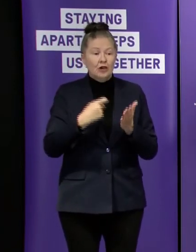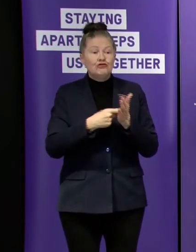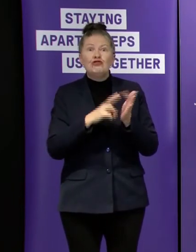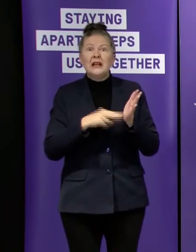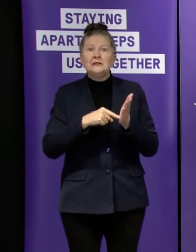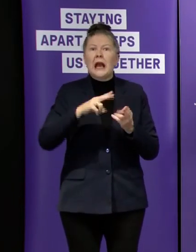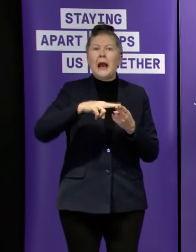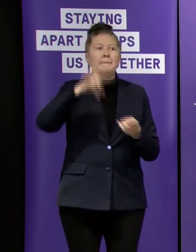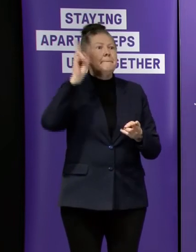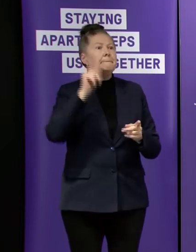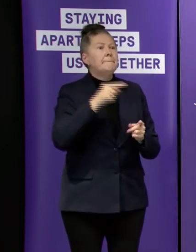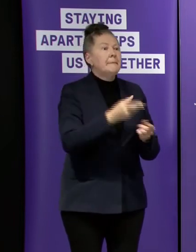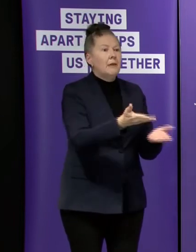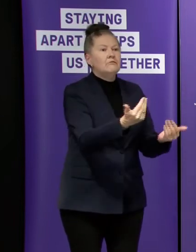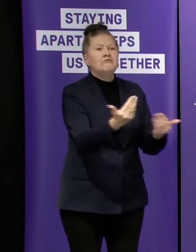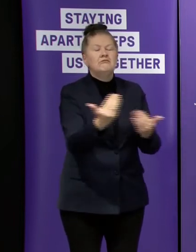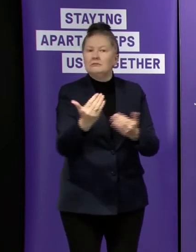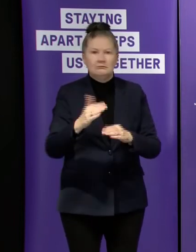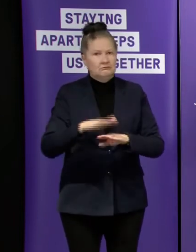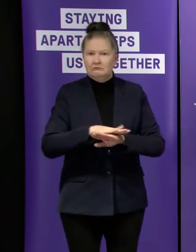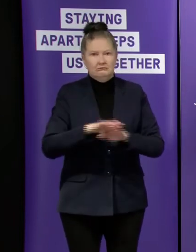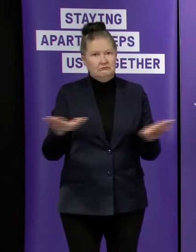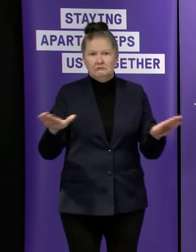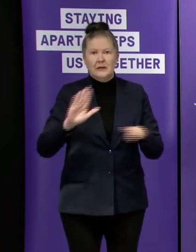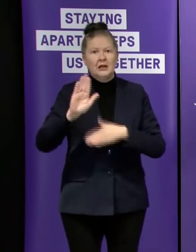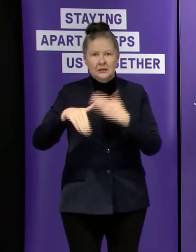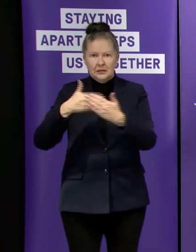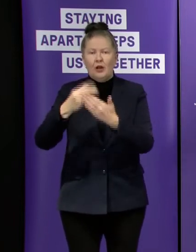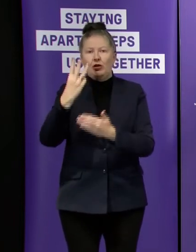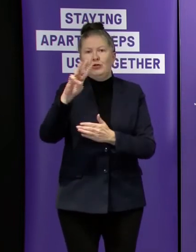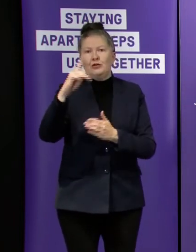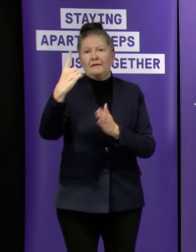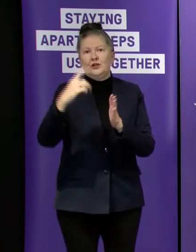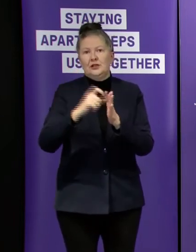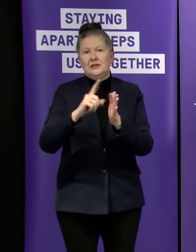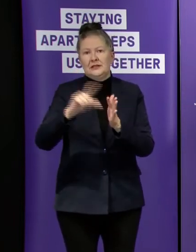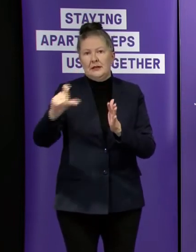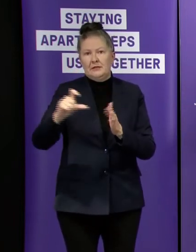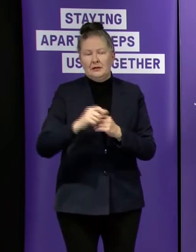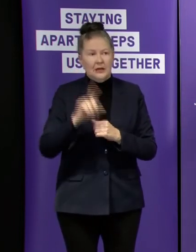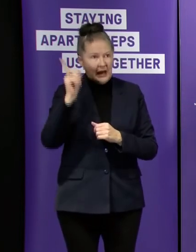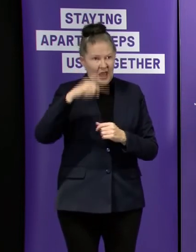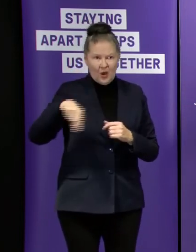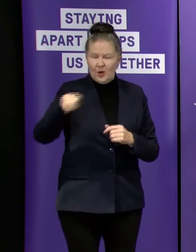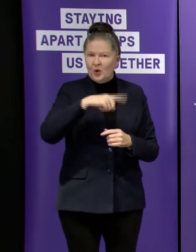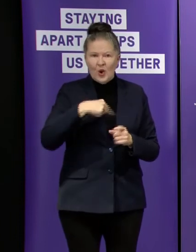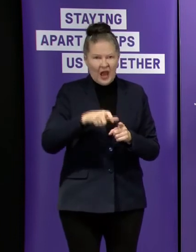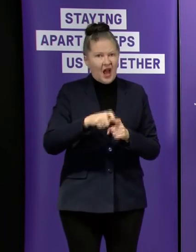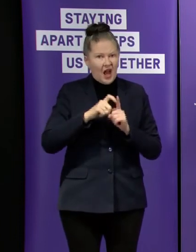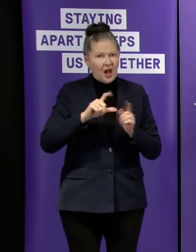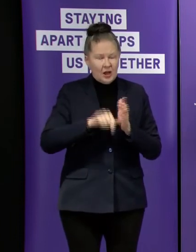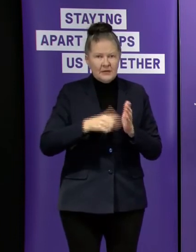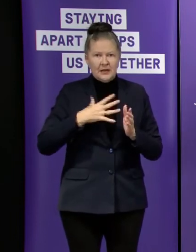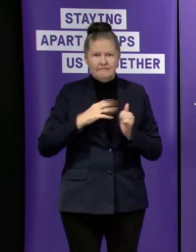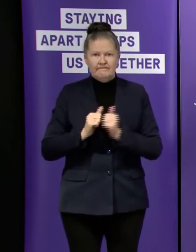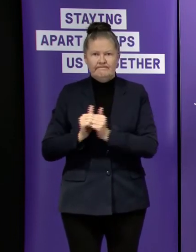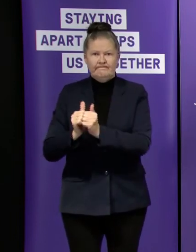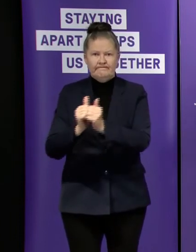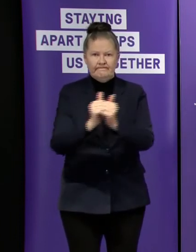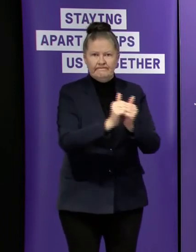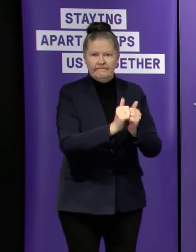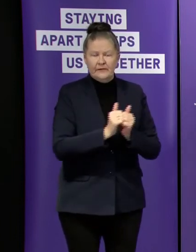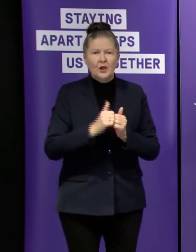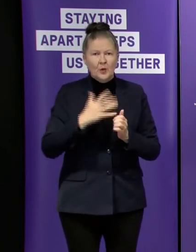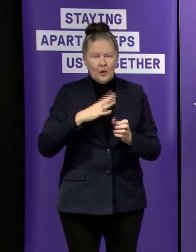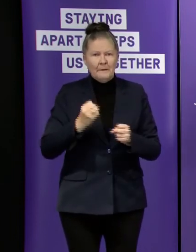to be banned until the end of the year also everyone in these difficult times needs to pull together it's about making sure that